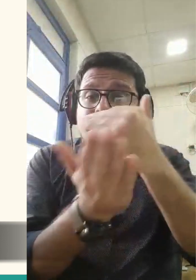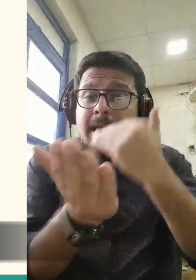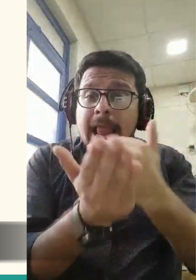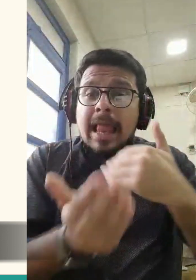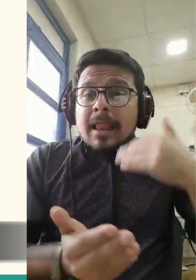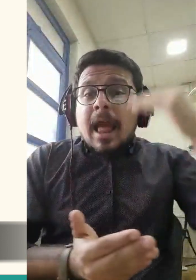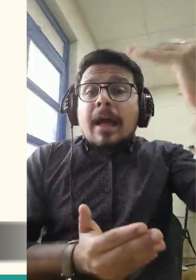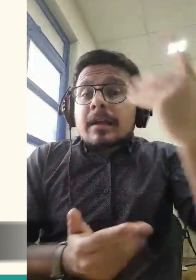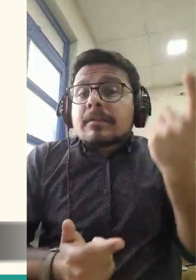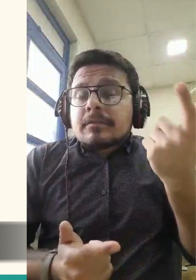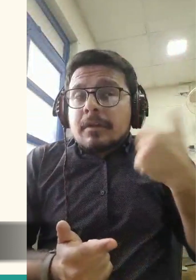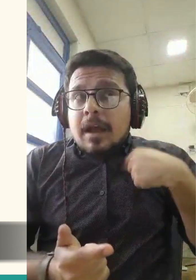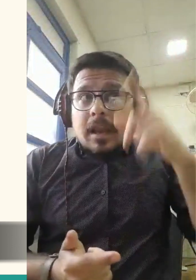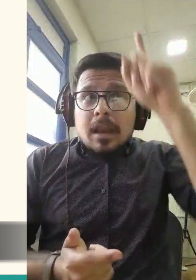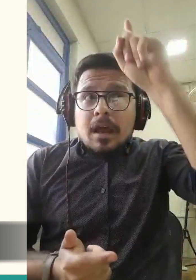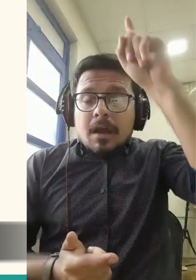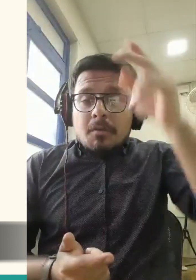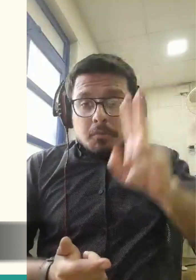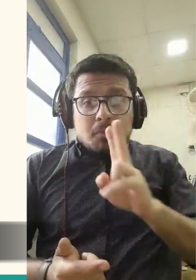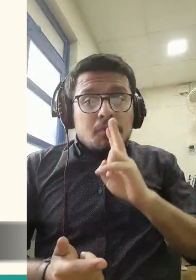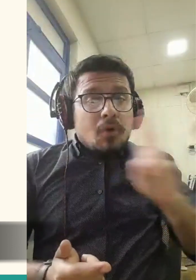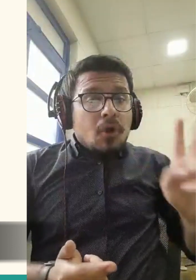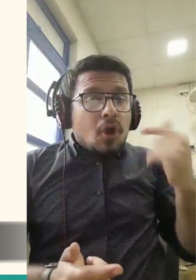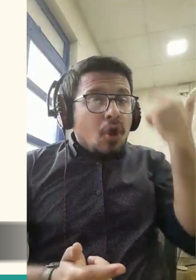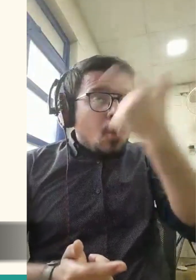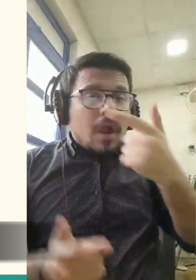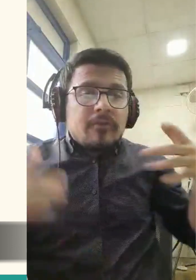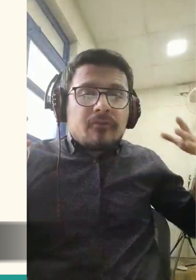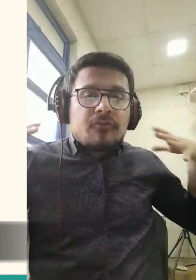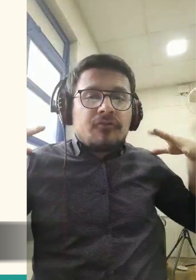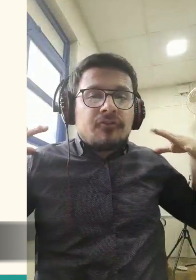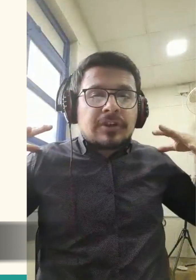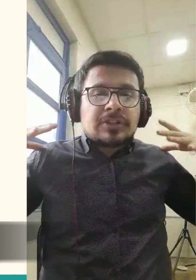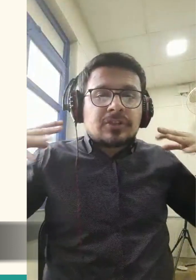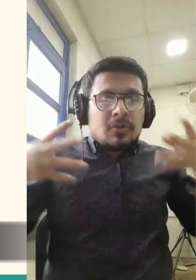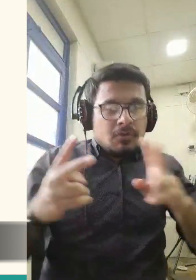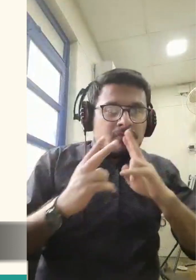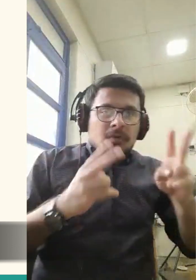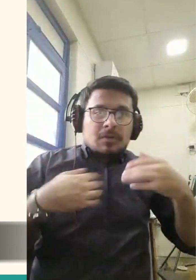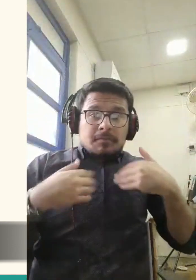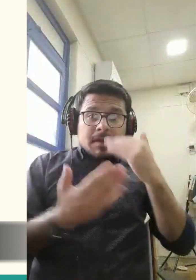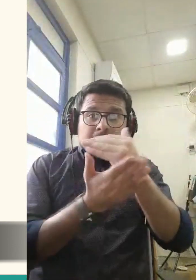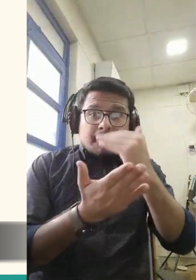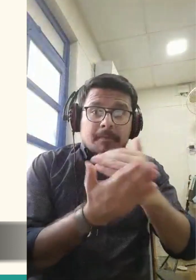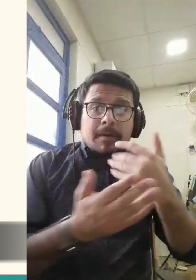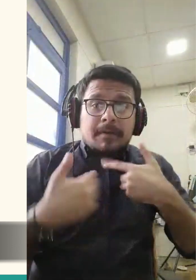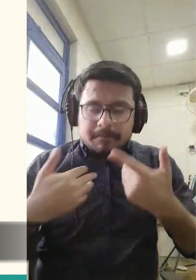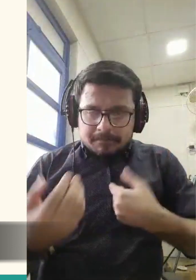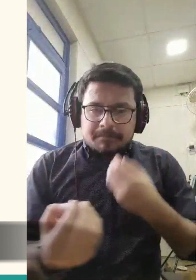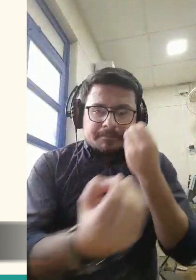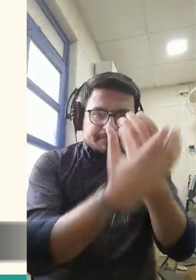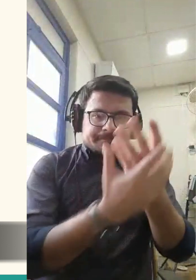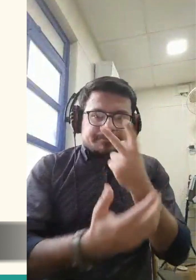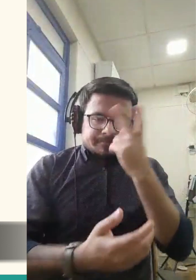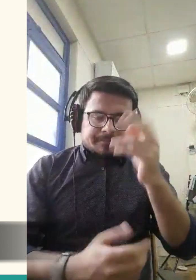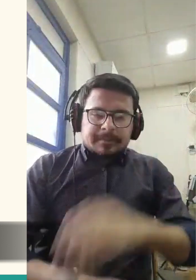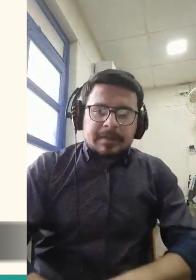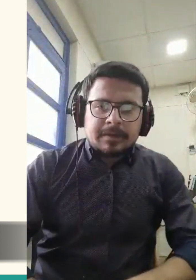Allah informed the angels that their knowledge was limited and that they would